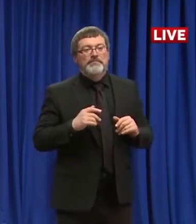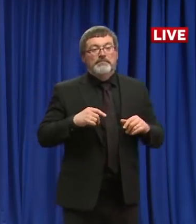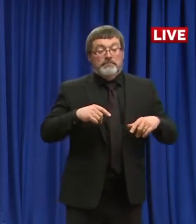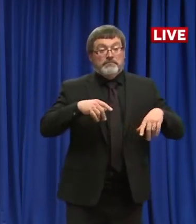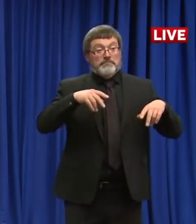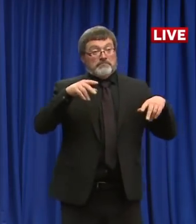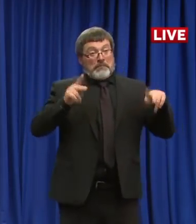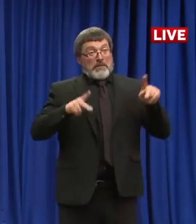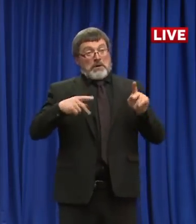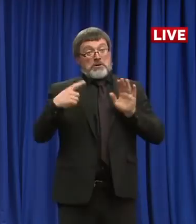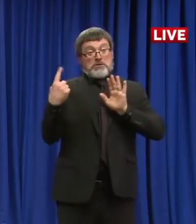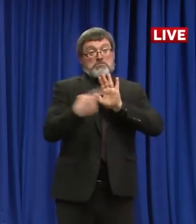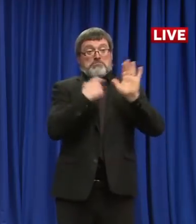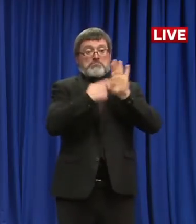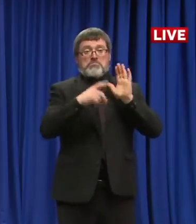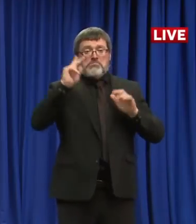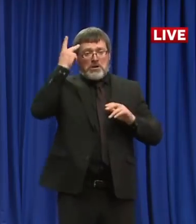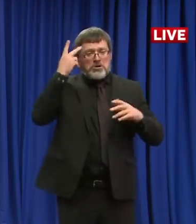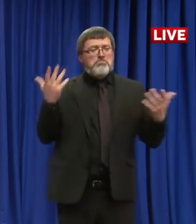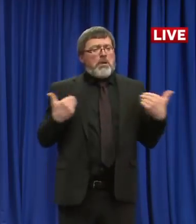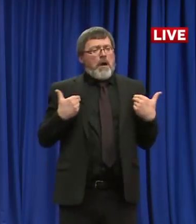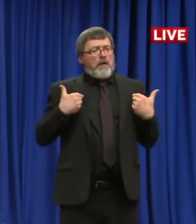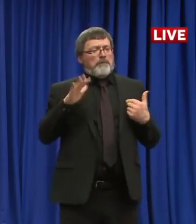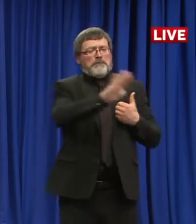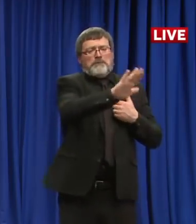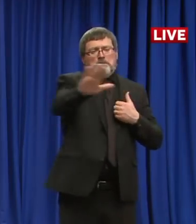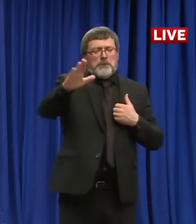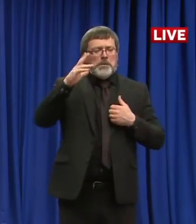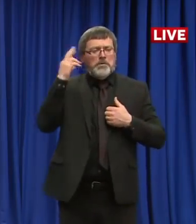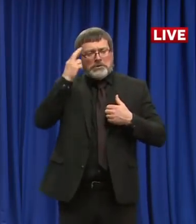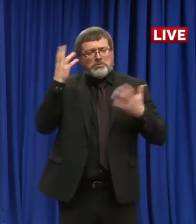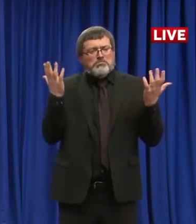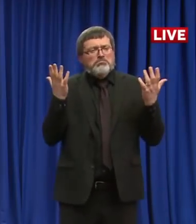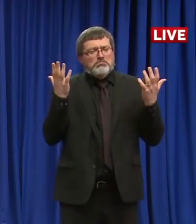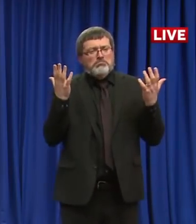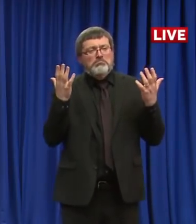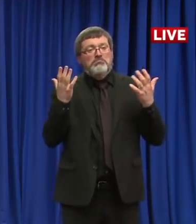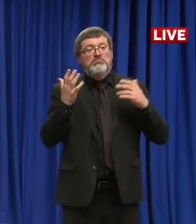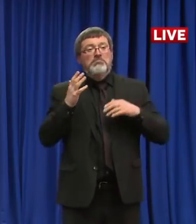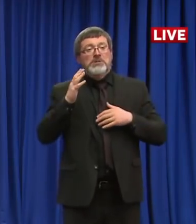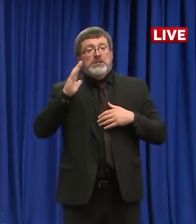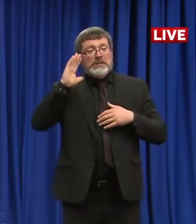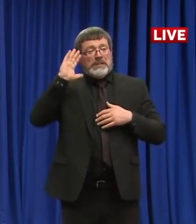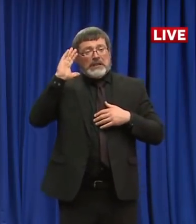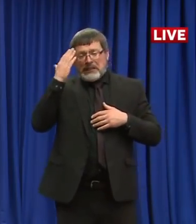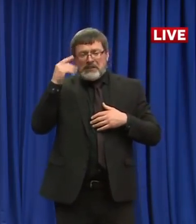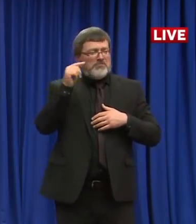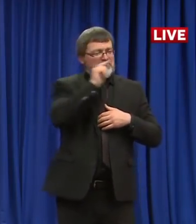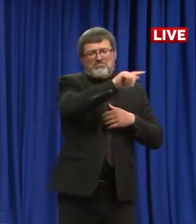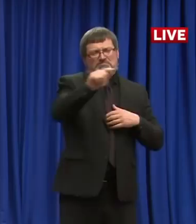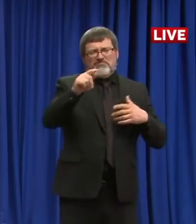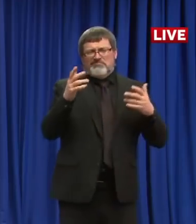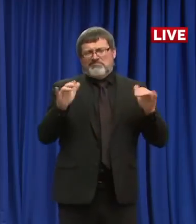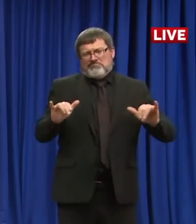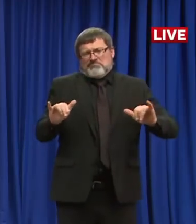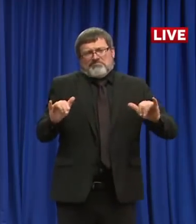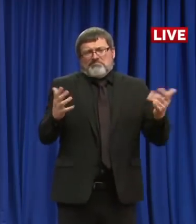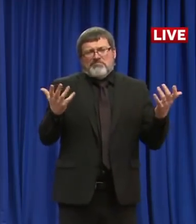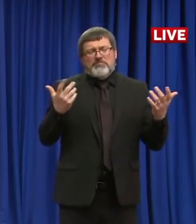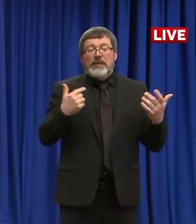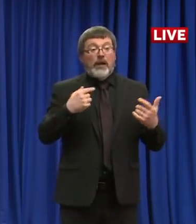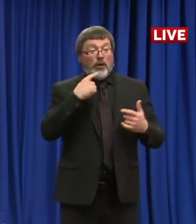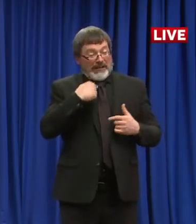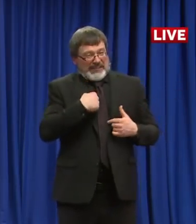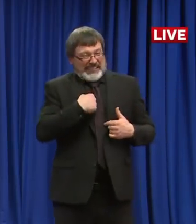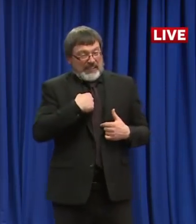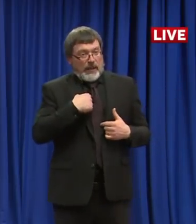it is, for some reason, the past couple days, there's the I guess folks are coming out of the woodworks. I don't care. I got to be very blunt about it. There's